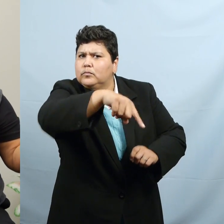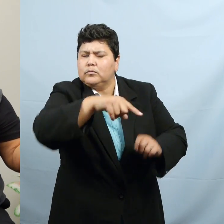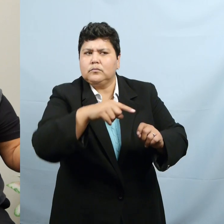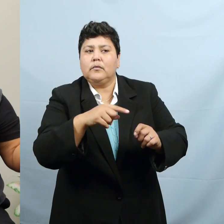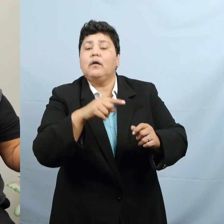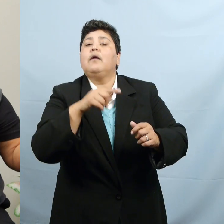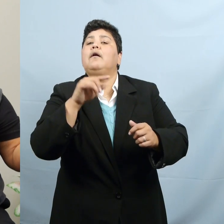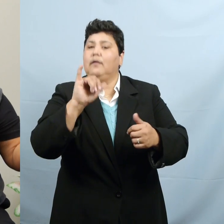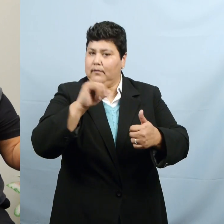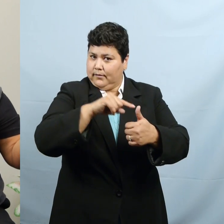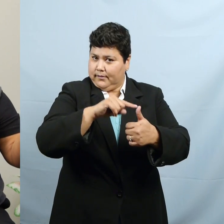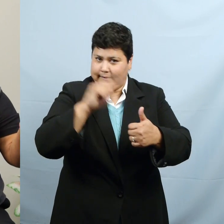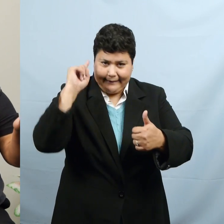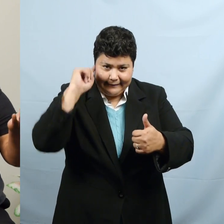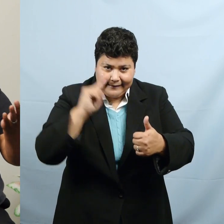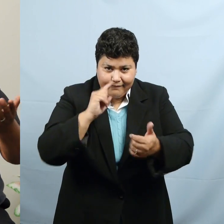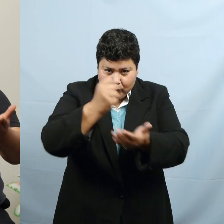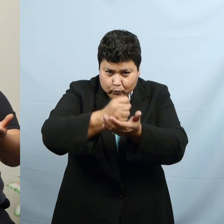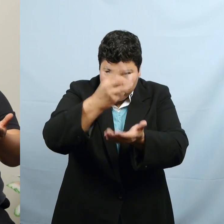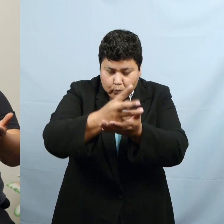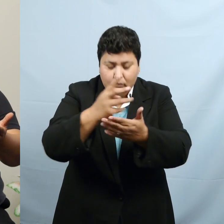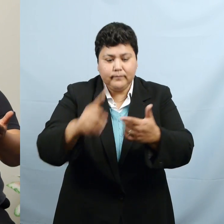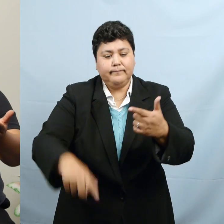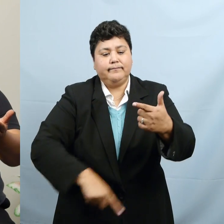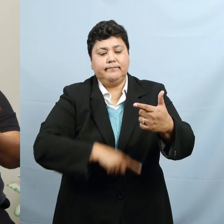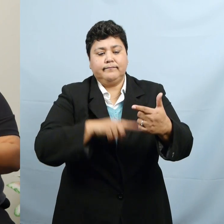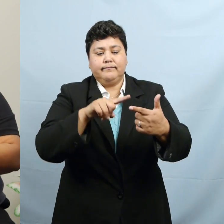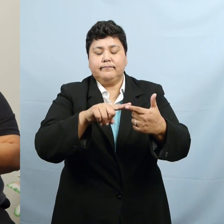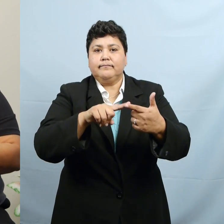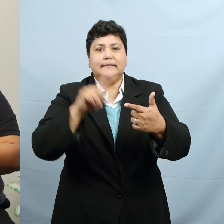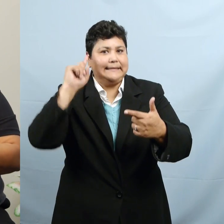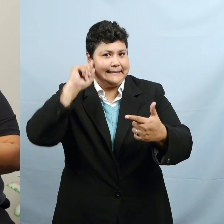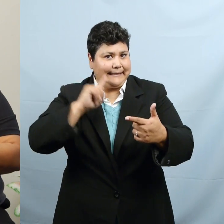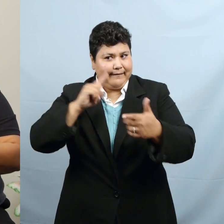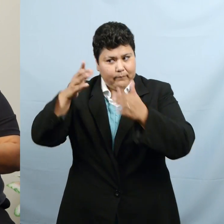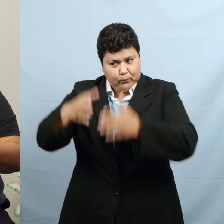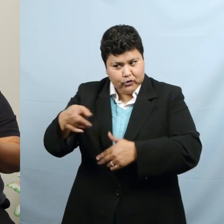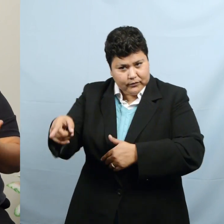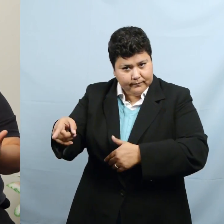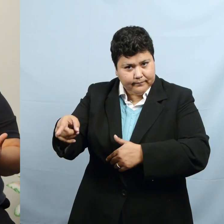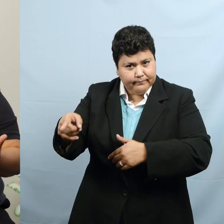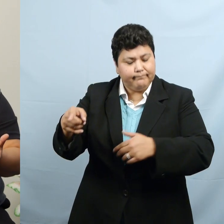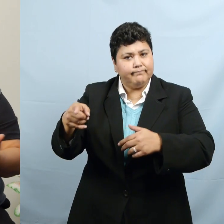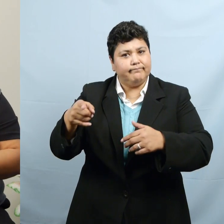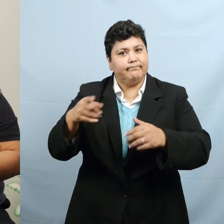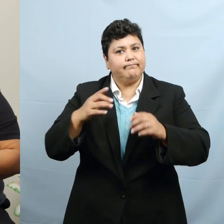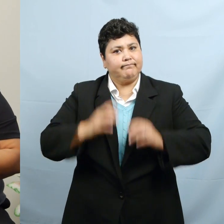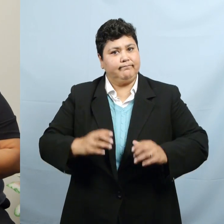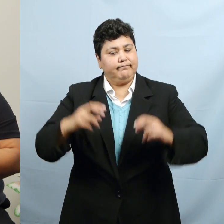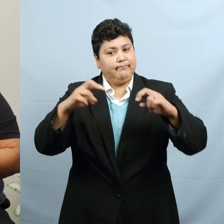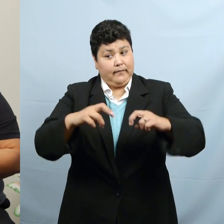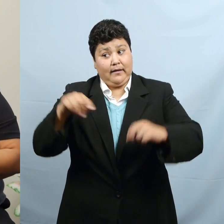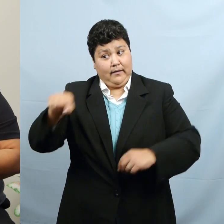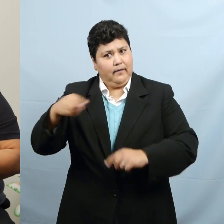a social worker, a deaf social worker, and a deaf client from Cuba,